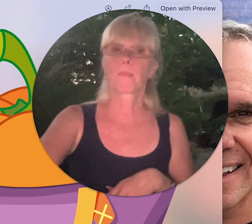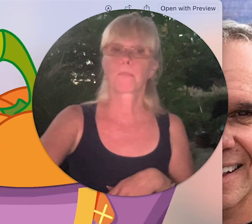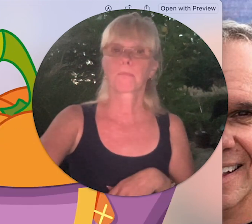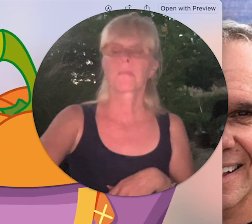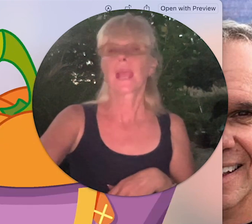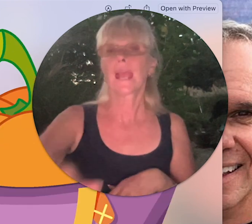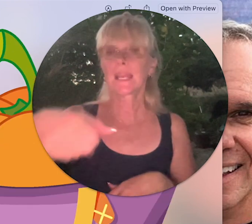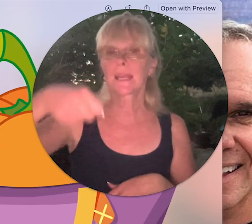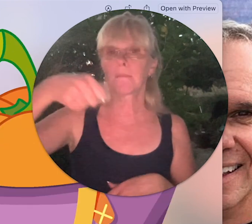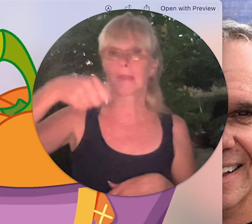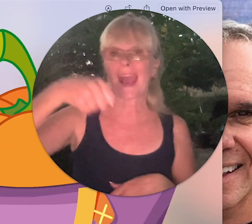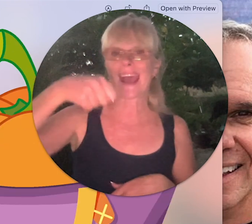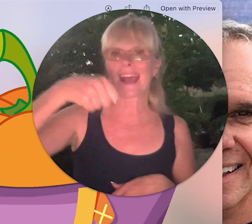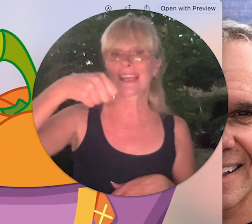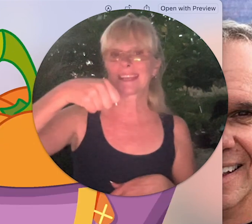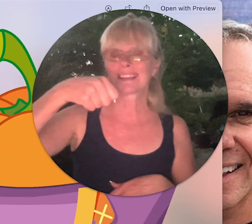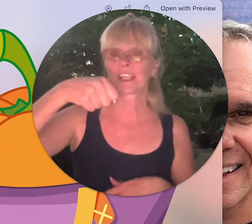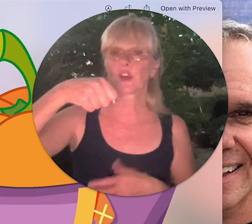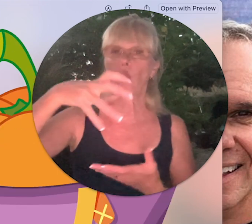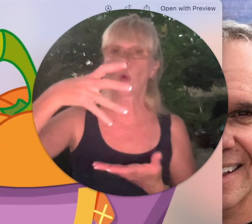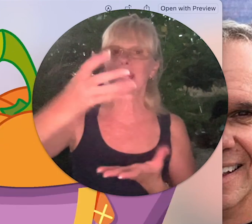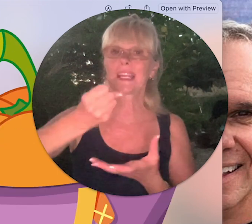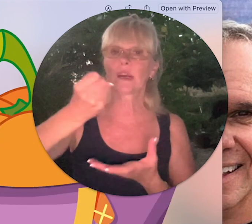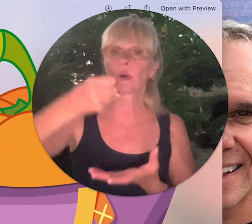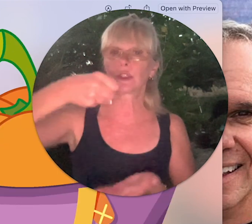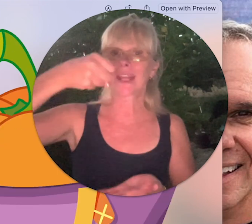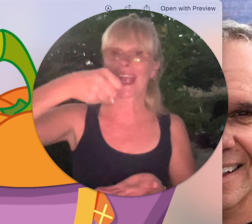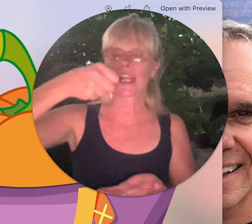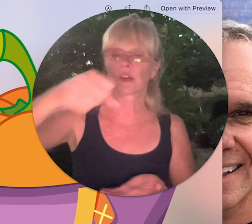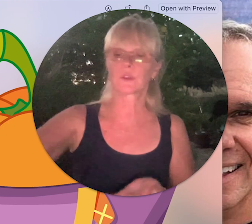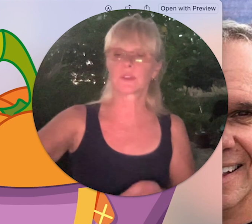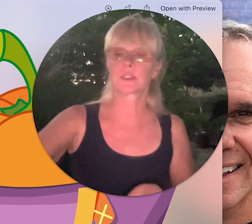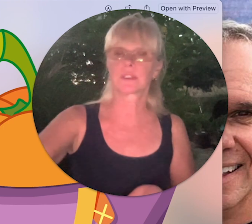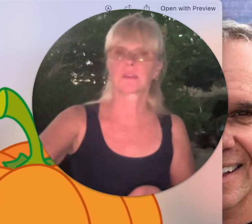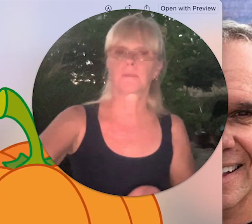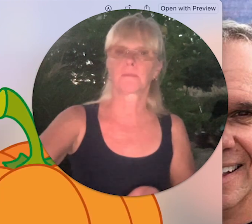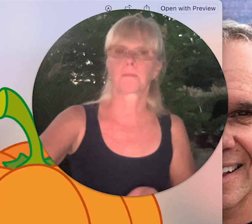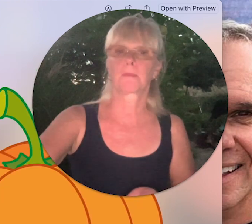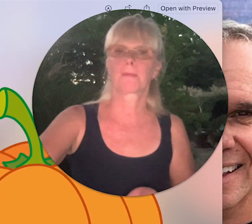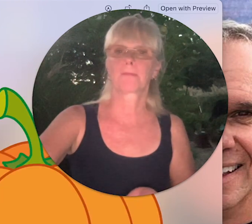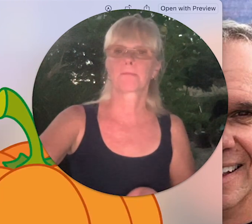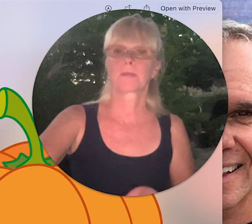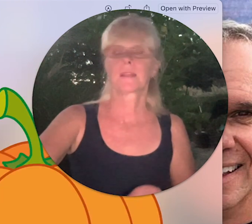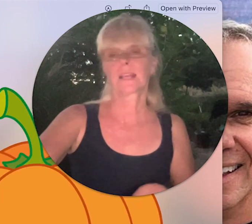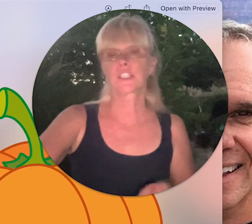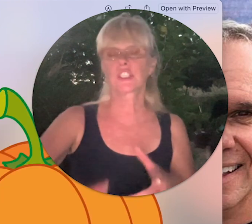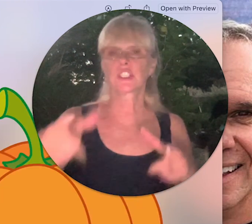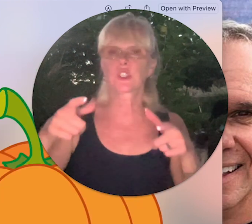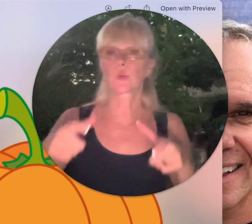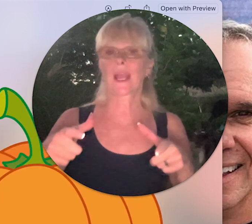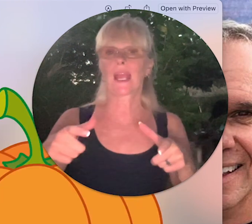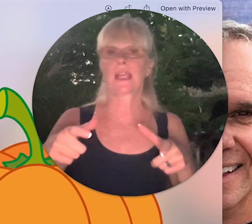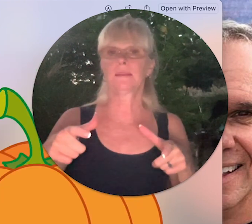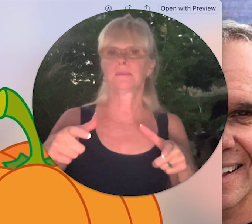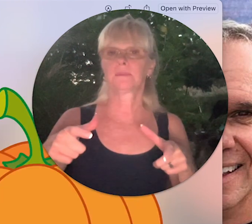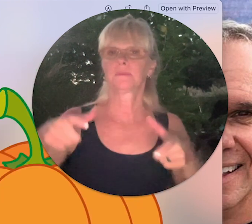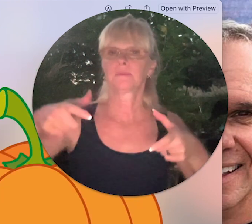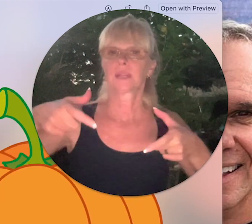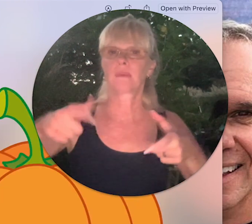and again bag like you're holding onto the handles that's just a tray I'm just